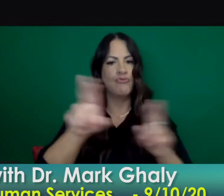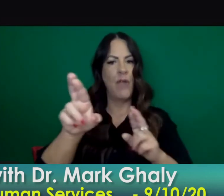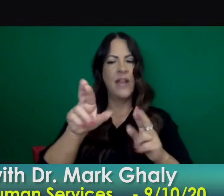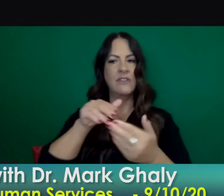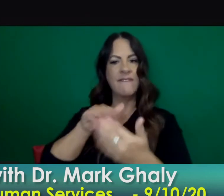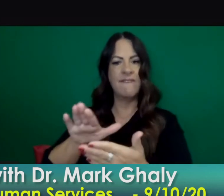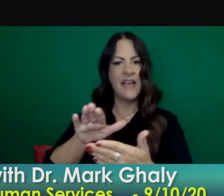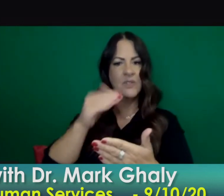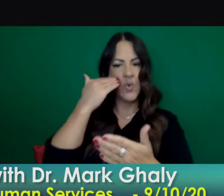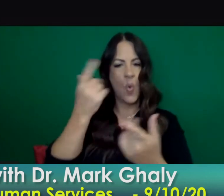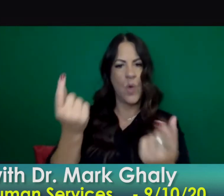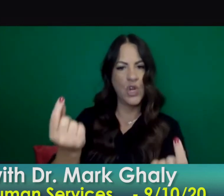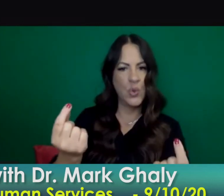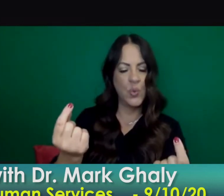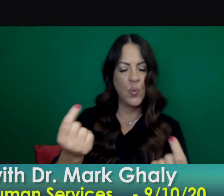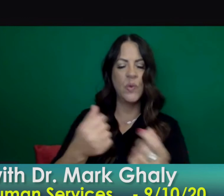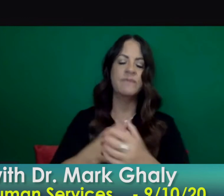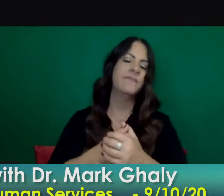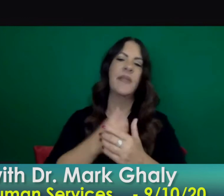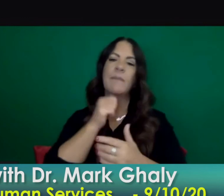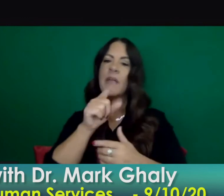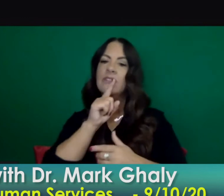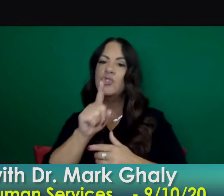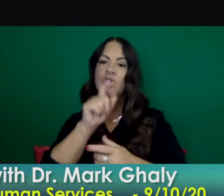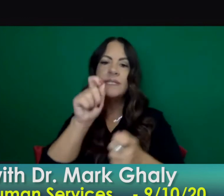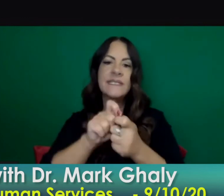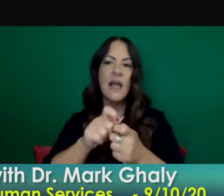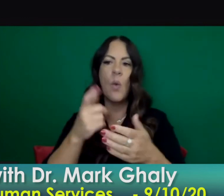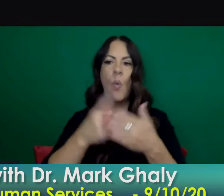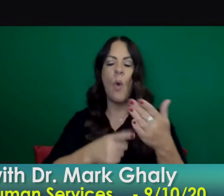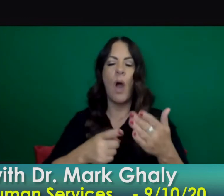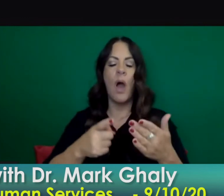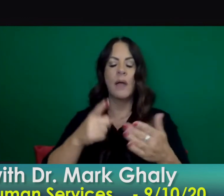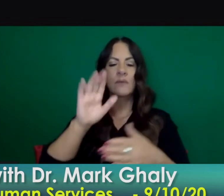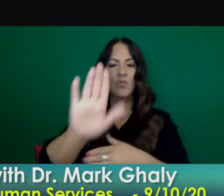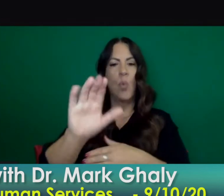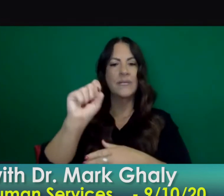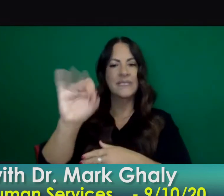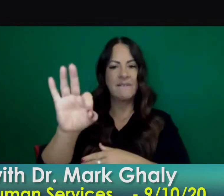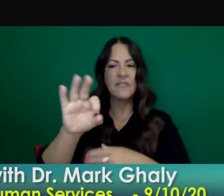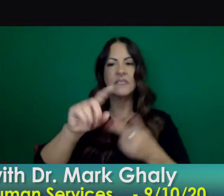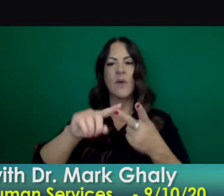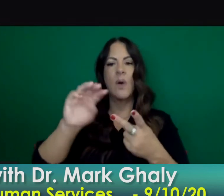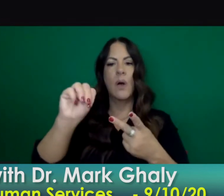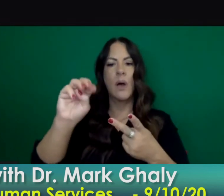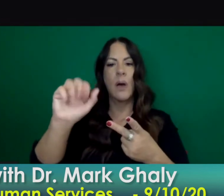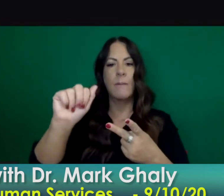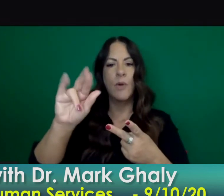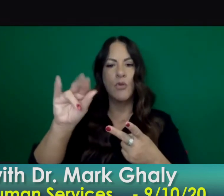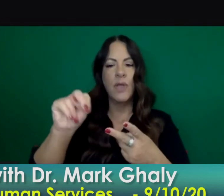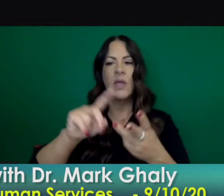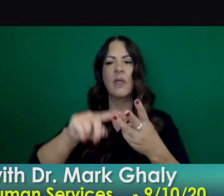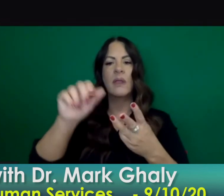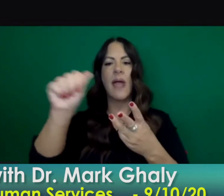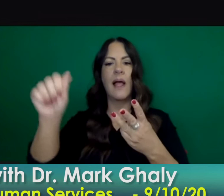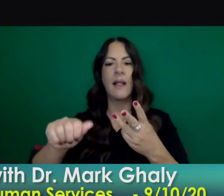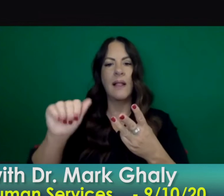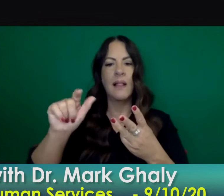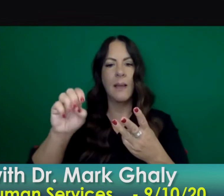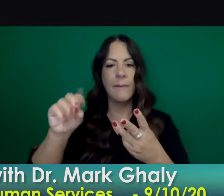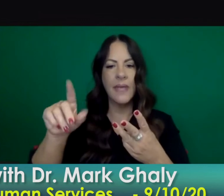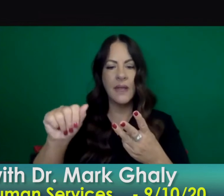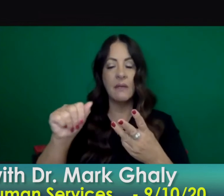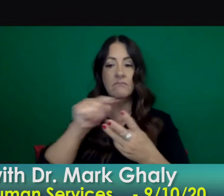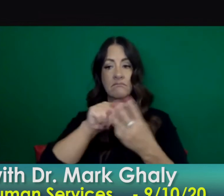sure what the exact stances of the conversations in san francisco marin alameda uh are exactly but